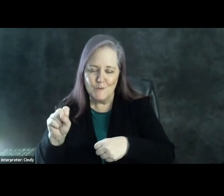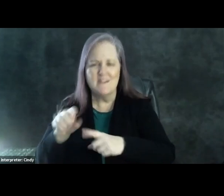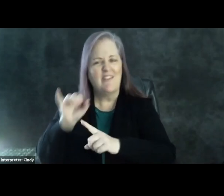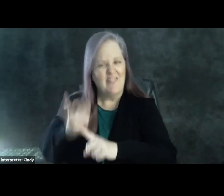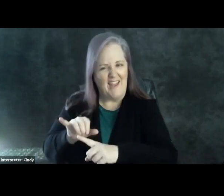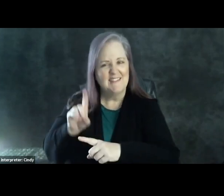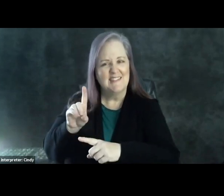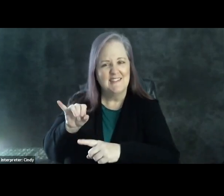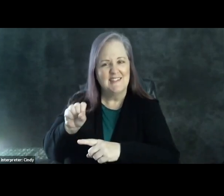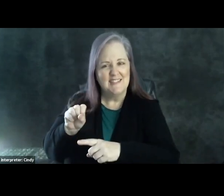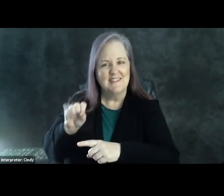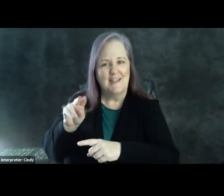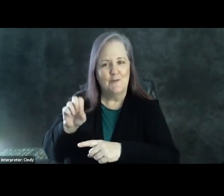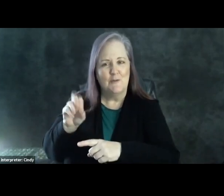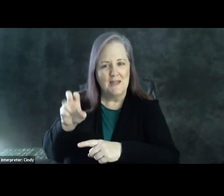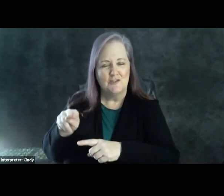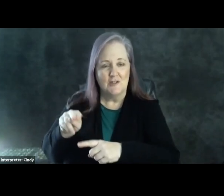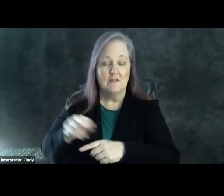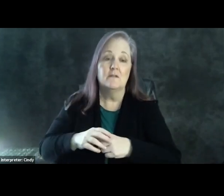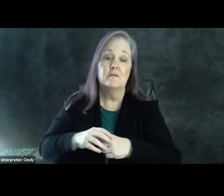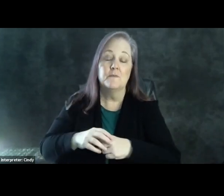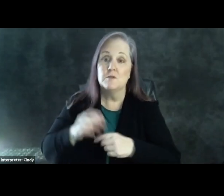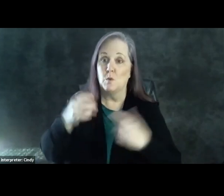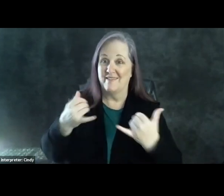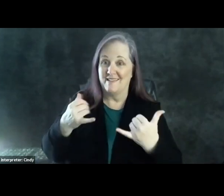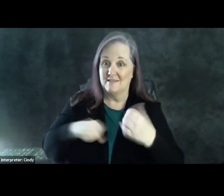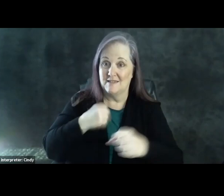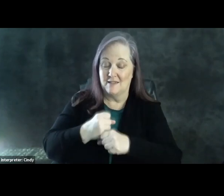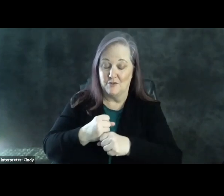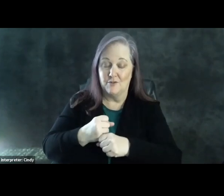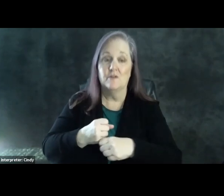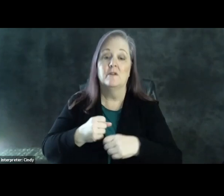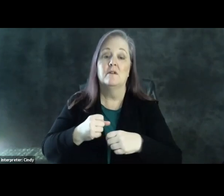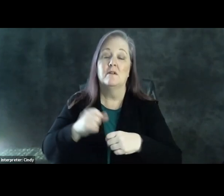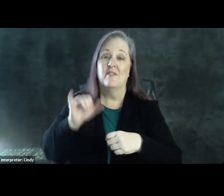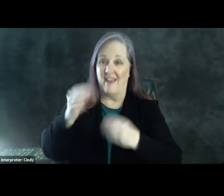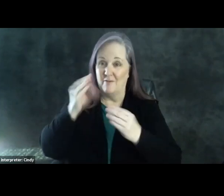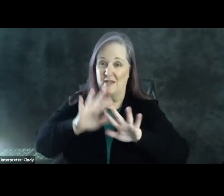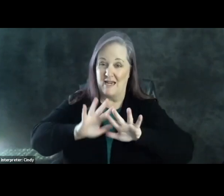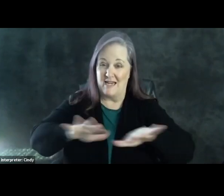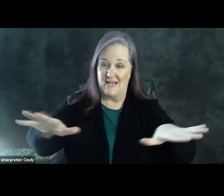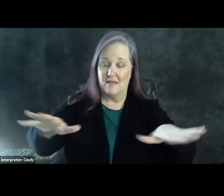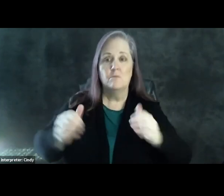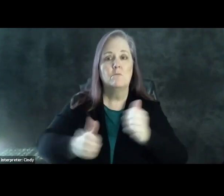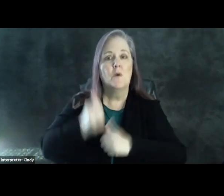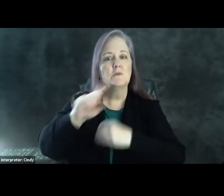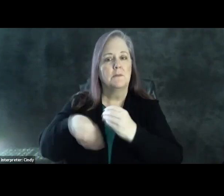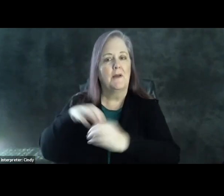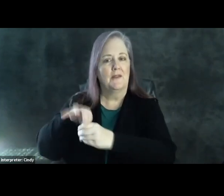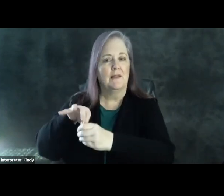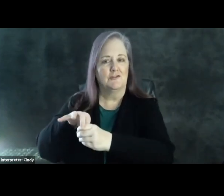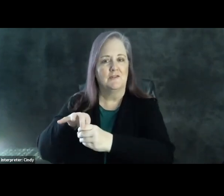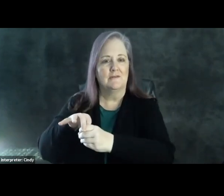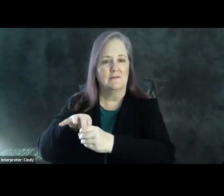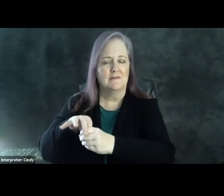especially problematic this year about the disinformation that's out there is that much of it is about the election itself. So we